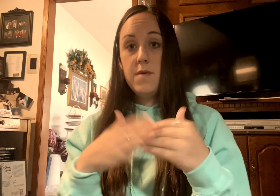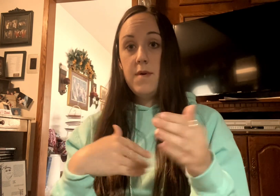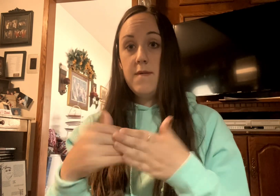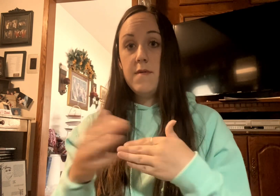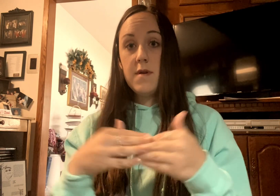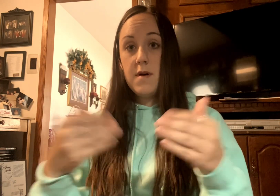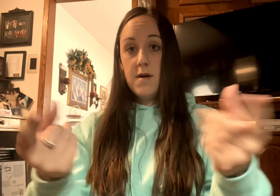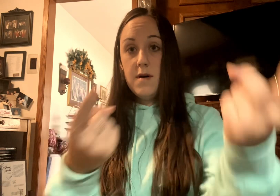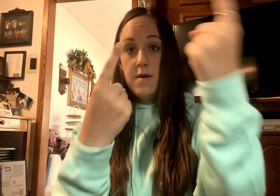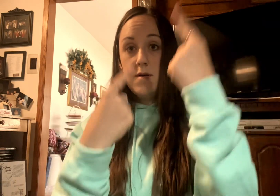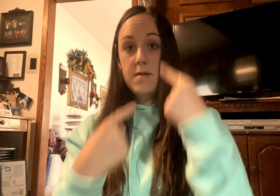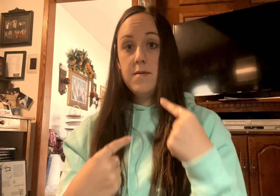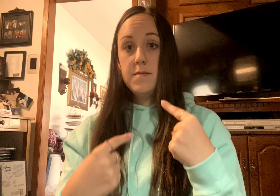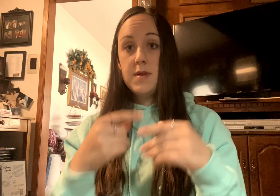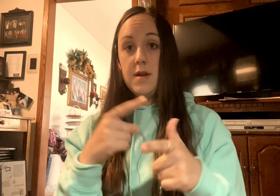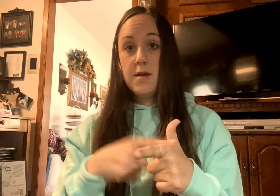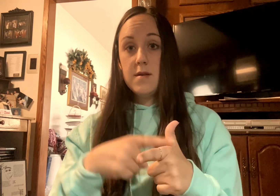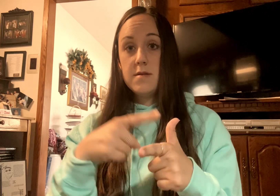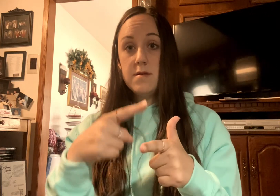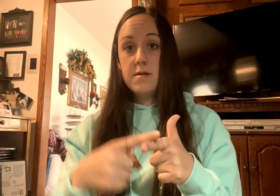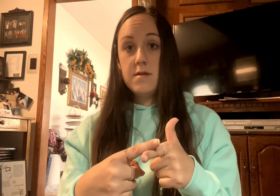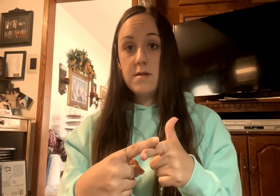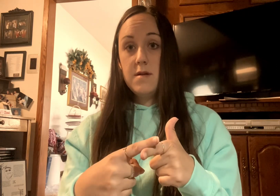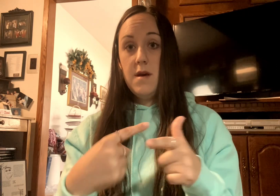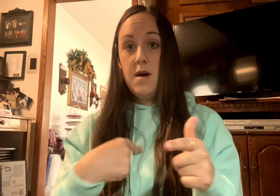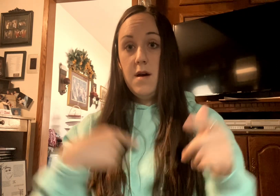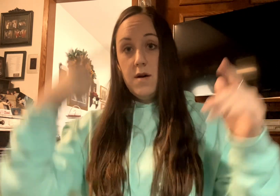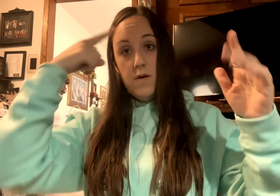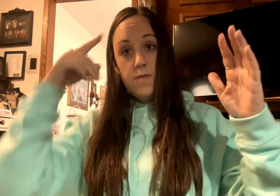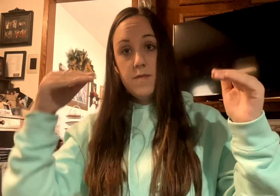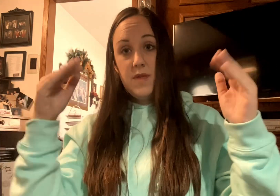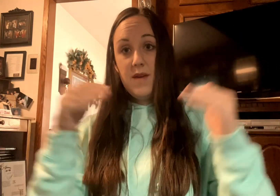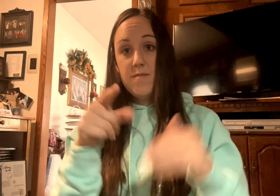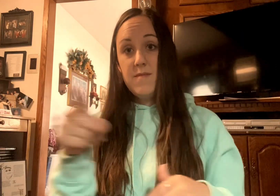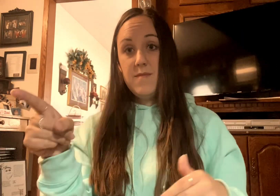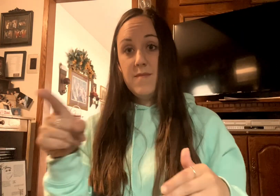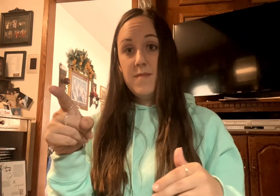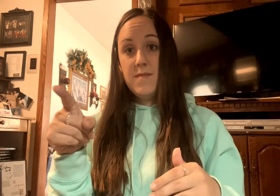Whoever comes next I hope they make you happy